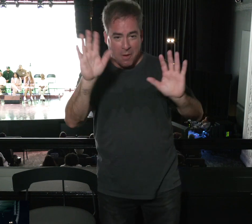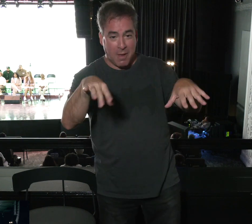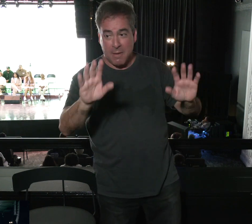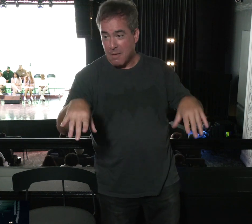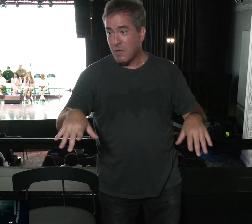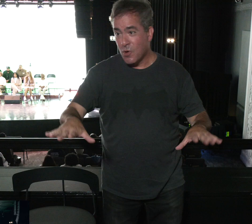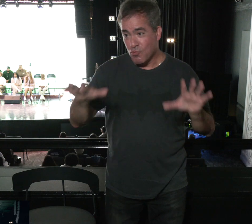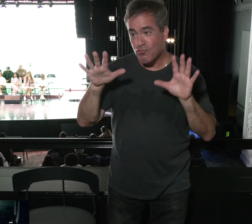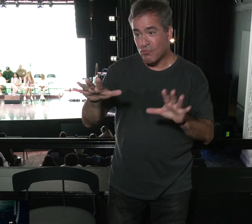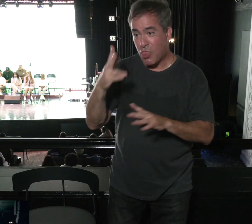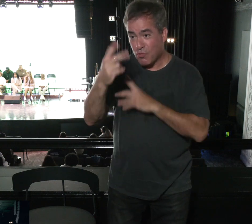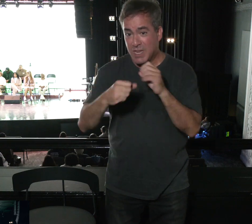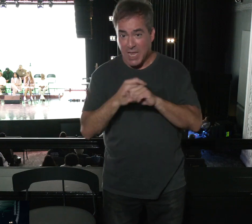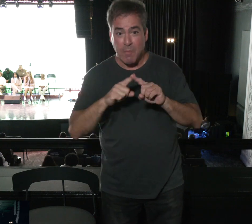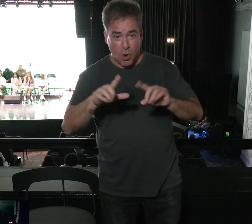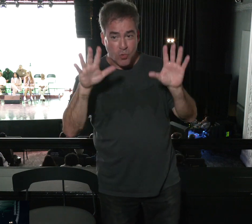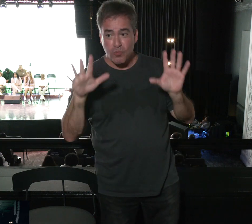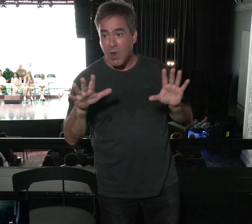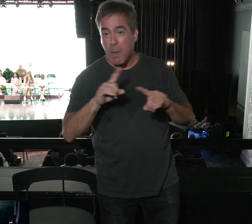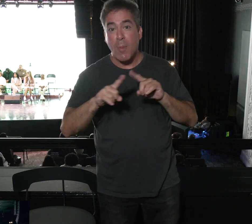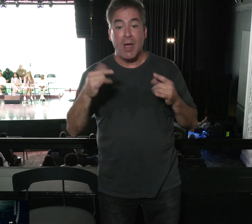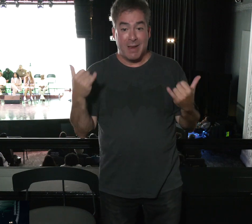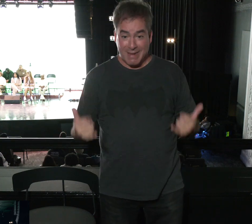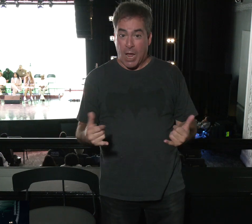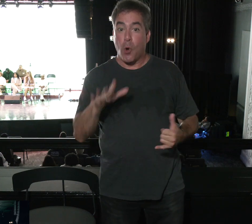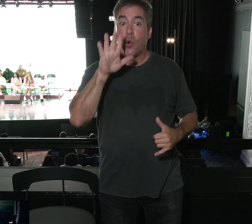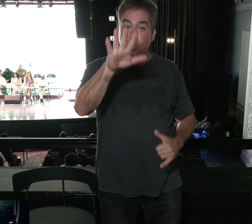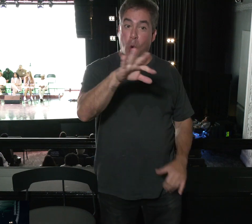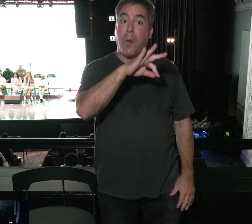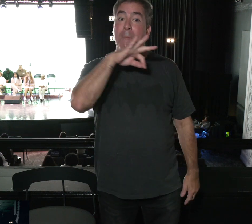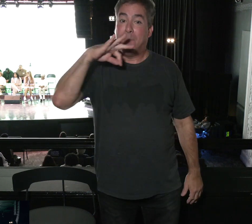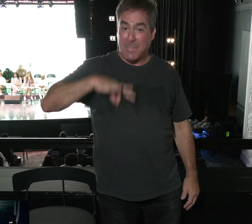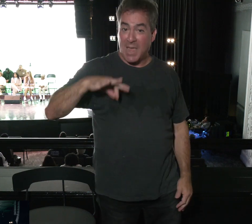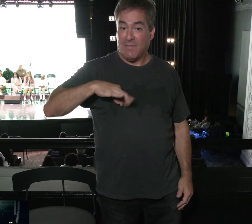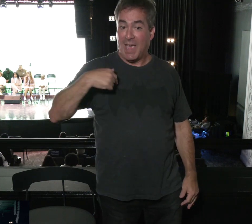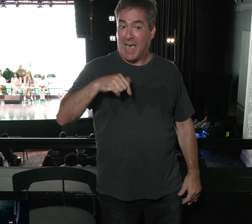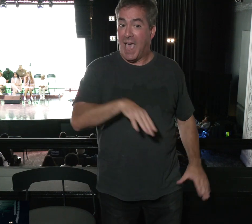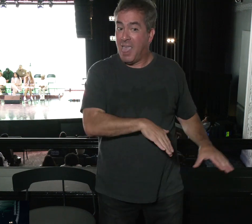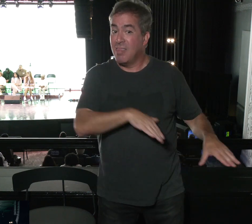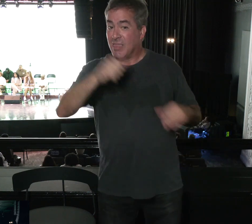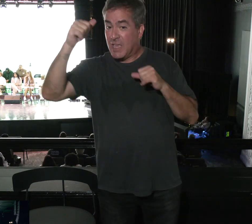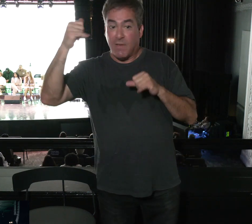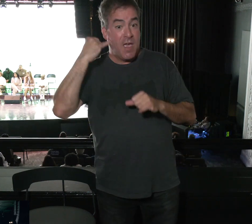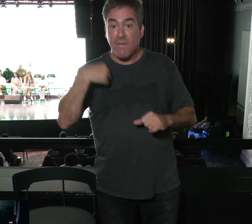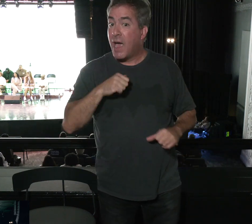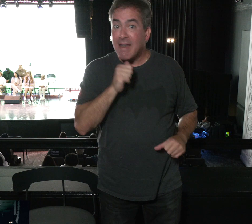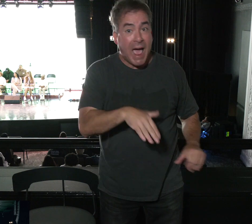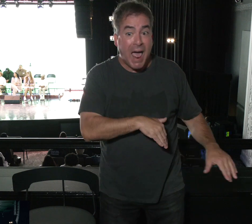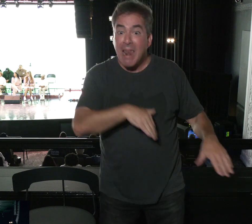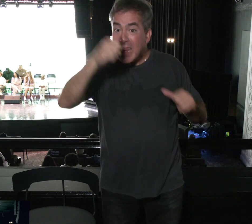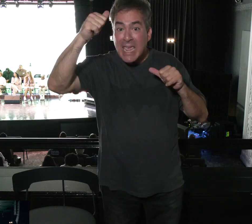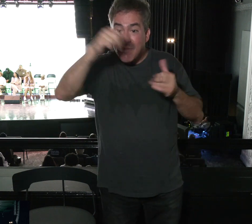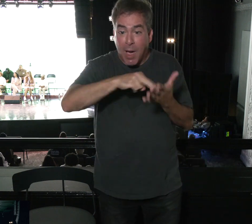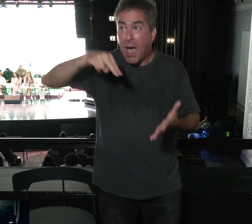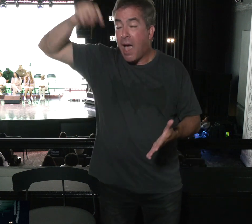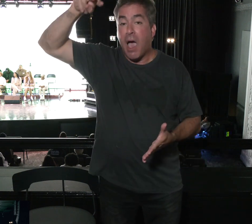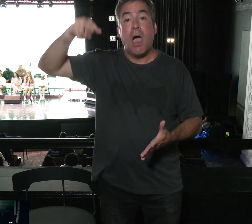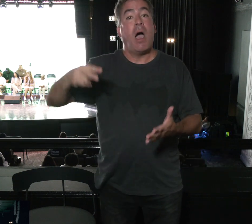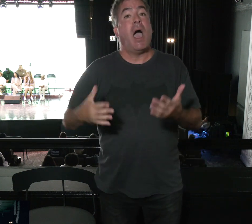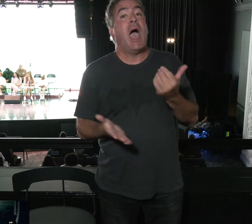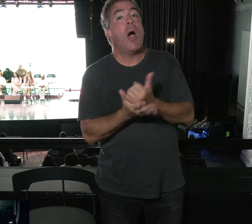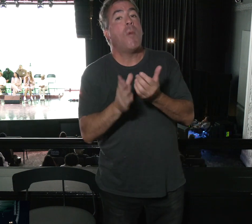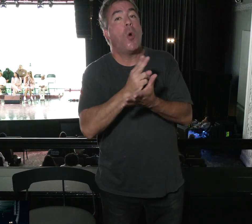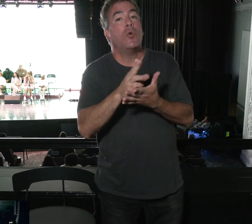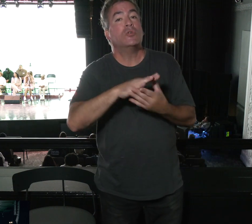run. We're doing some great stuff, but it is to your advantage that I go away. For if I do not go away, the helper, the Holy